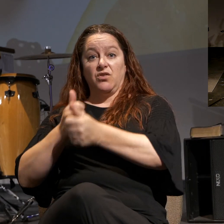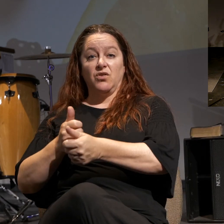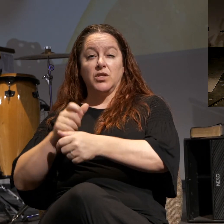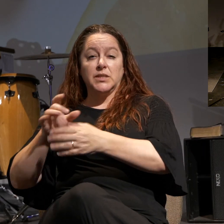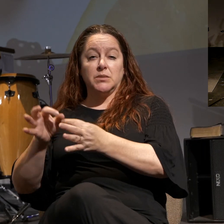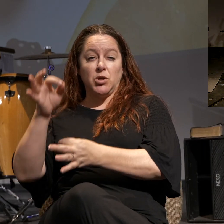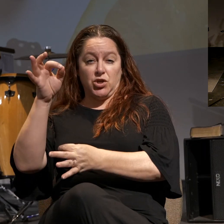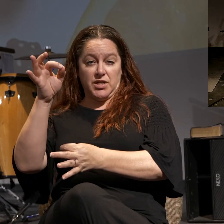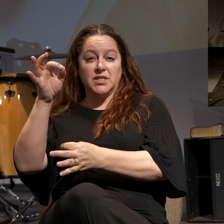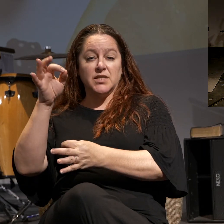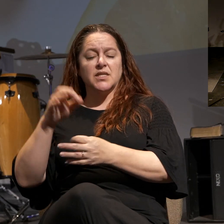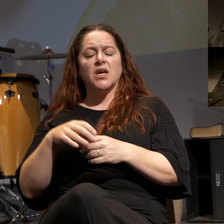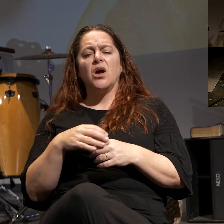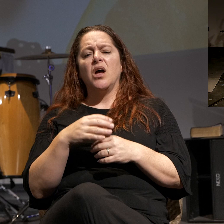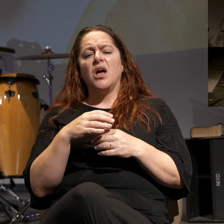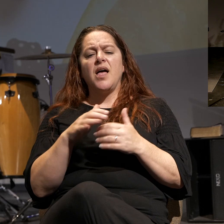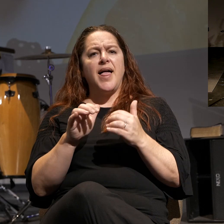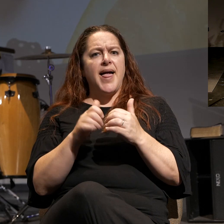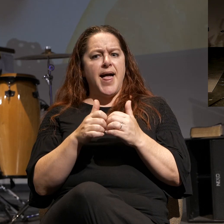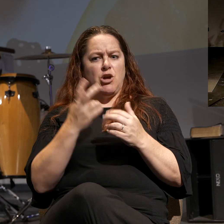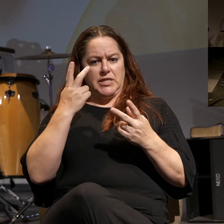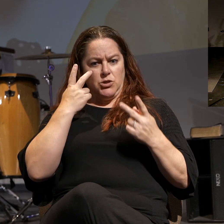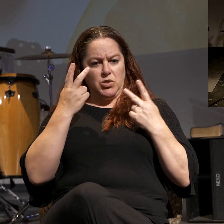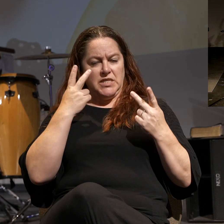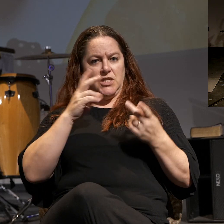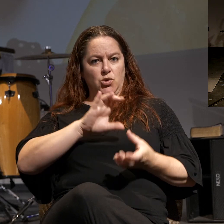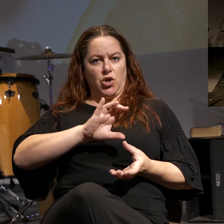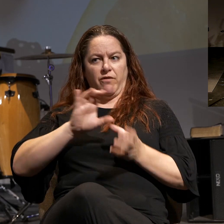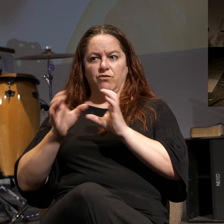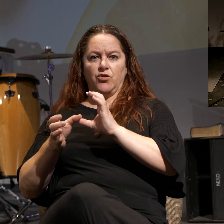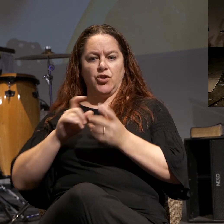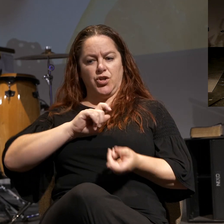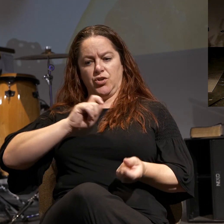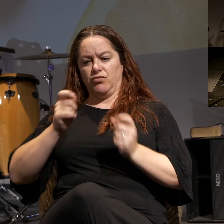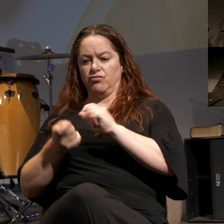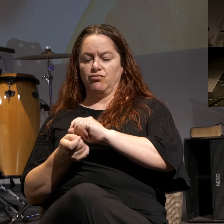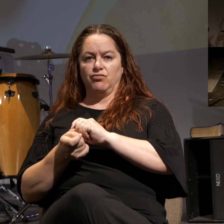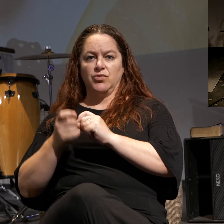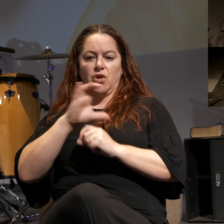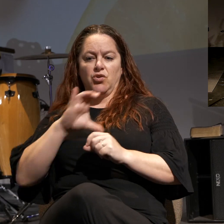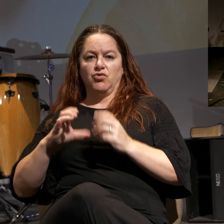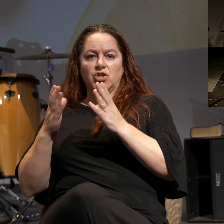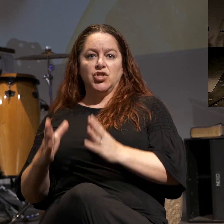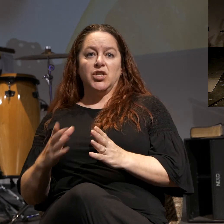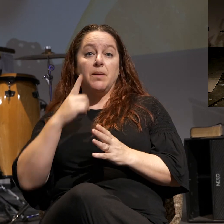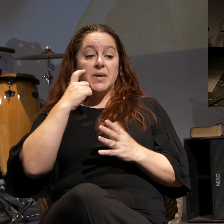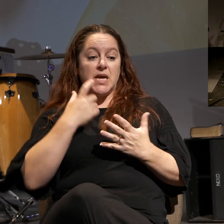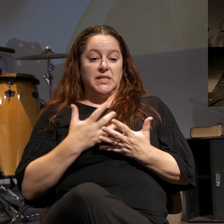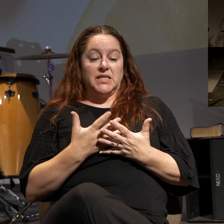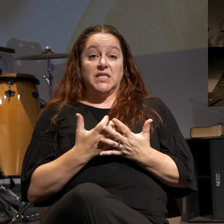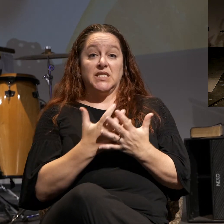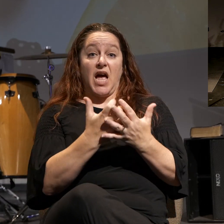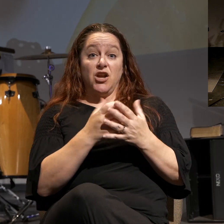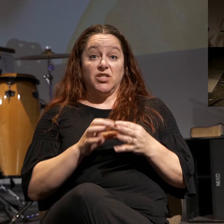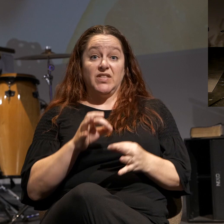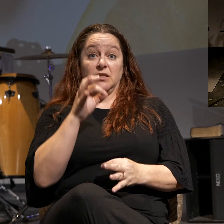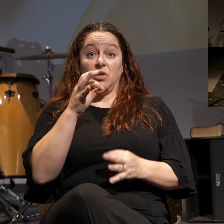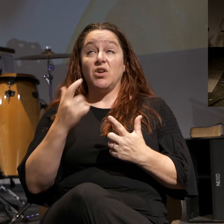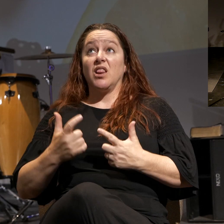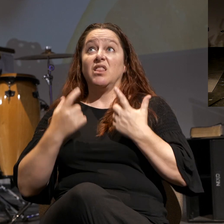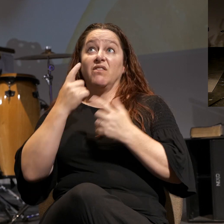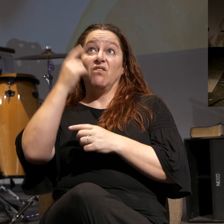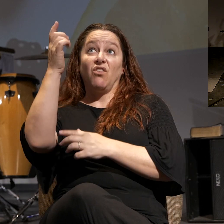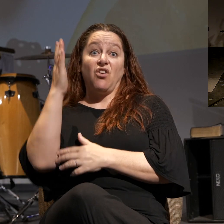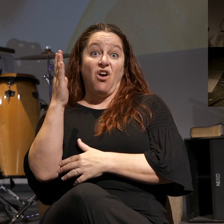But one of the ways you can see that you are converted, that you are a Christian, is that the desires of the Spirit living for